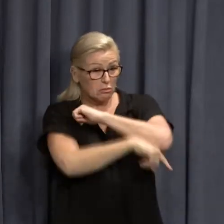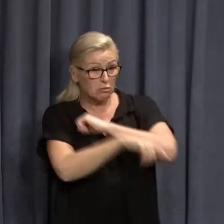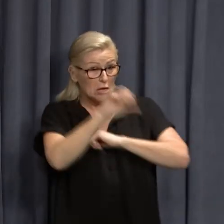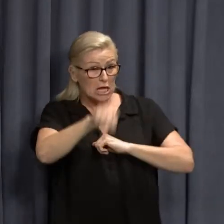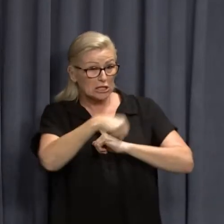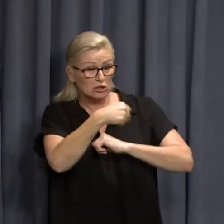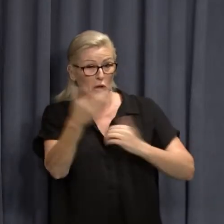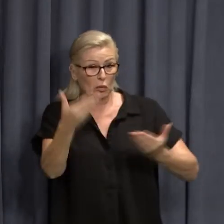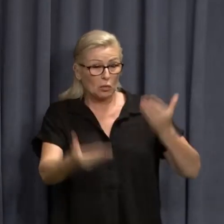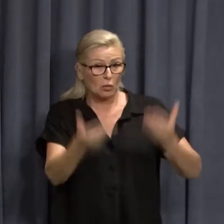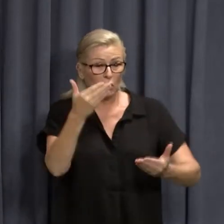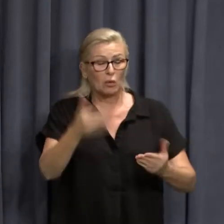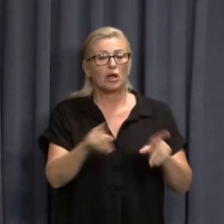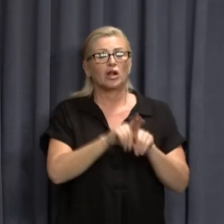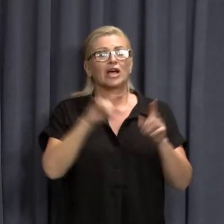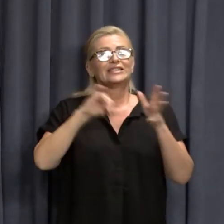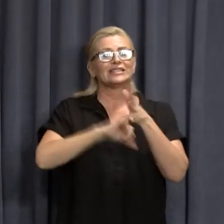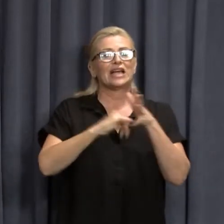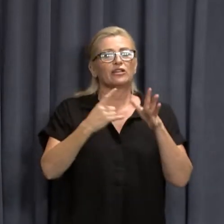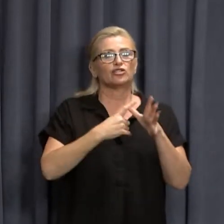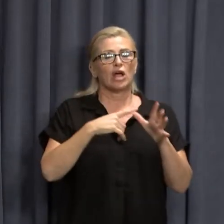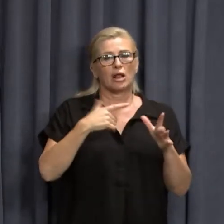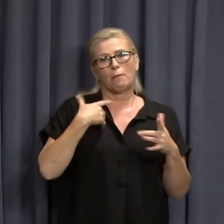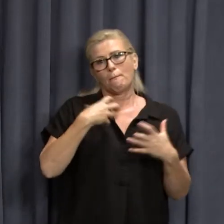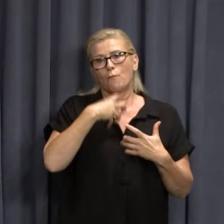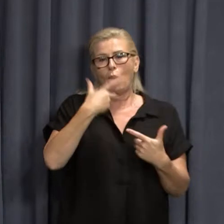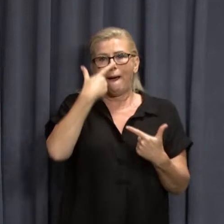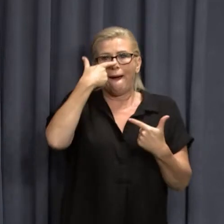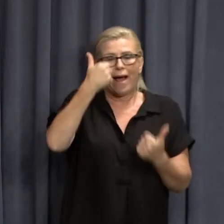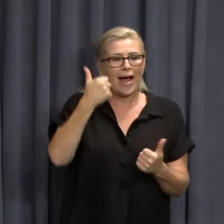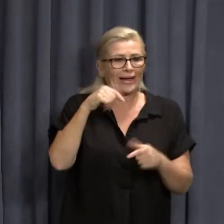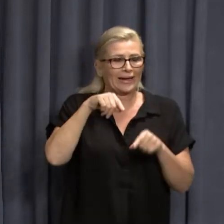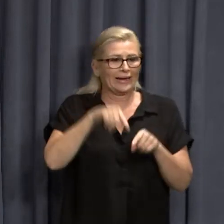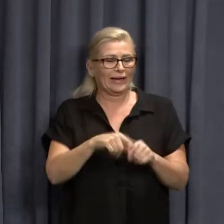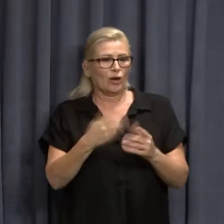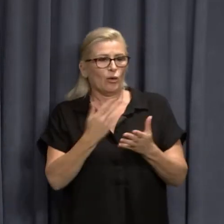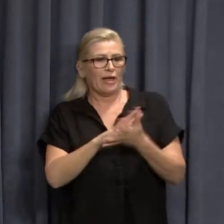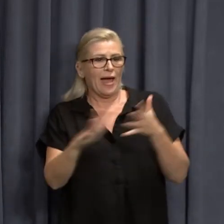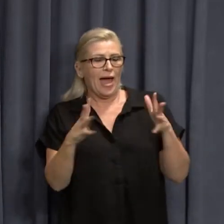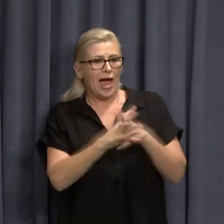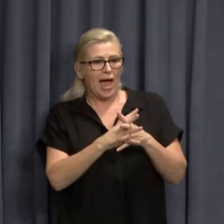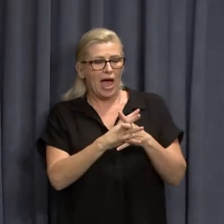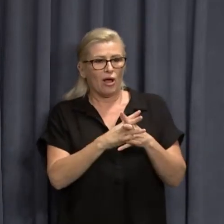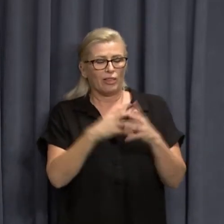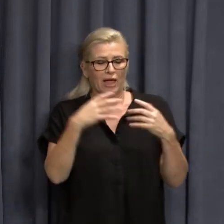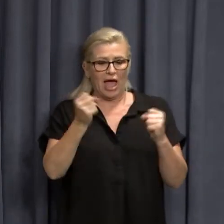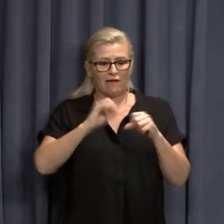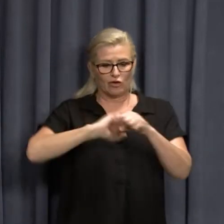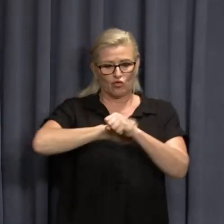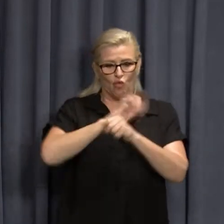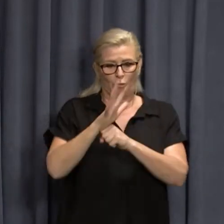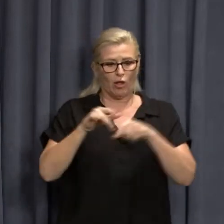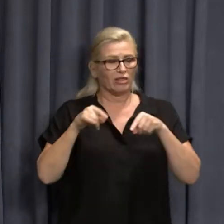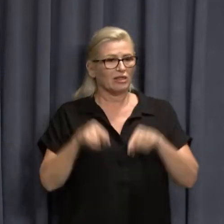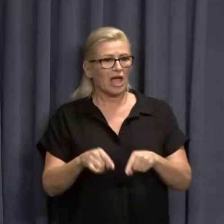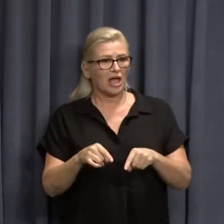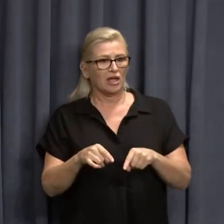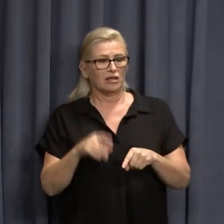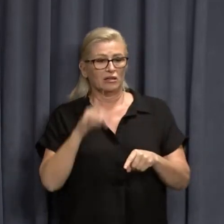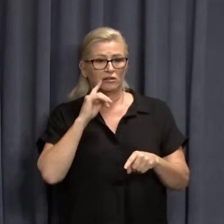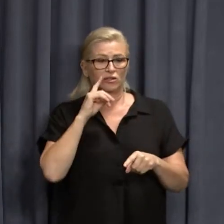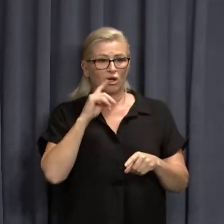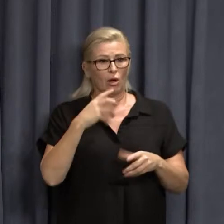South Australia is a bit more black than the other states and how they've been managing this entrance of Omicron. So is that really a fair